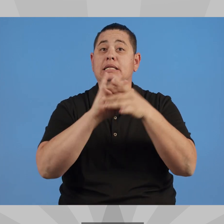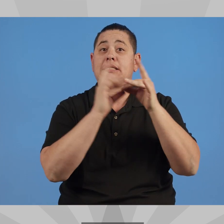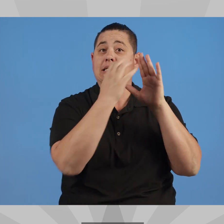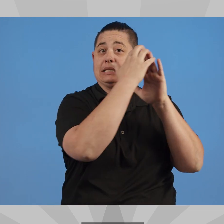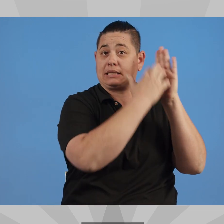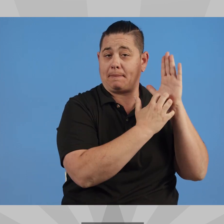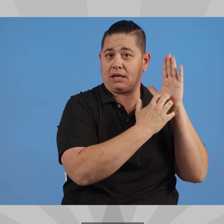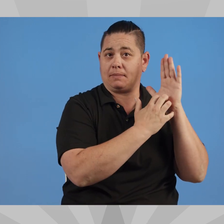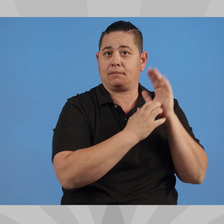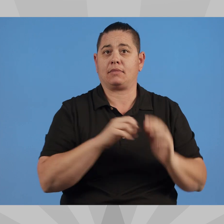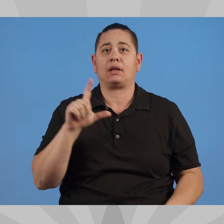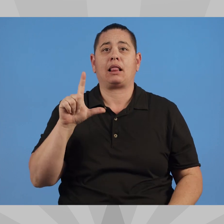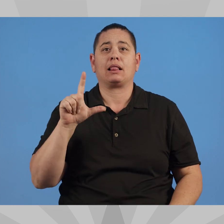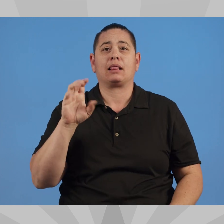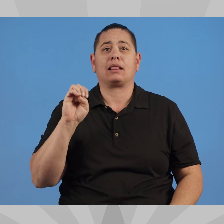Statement